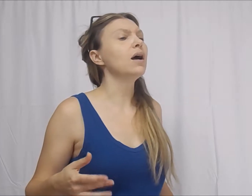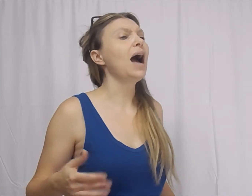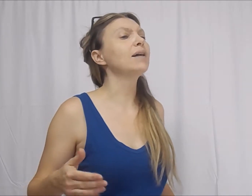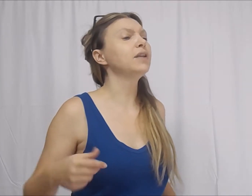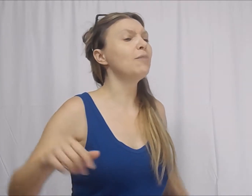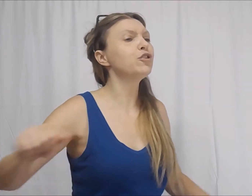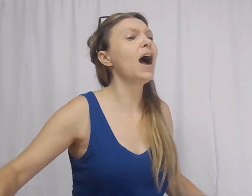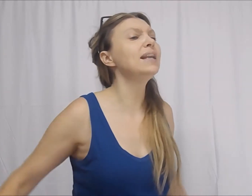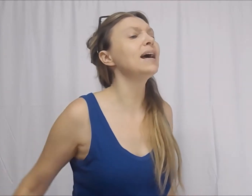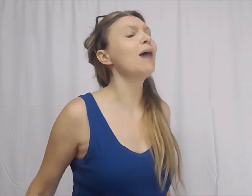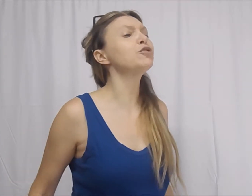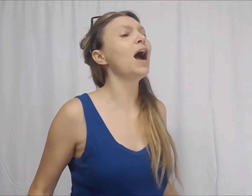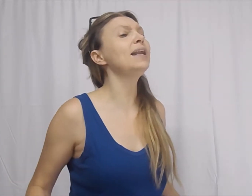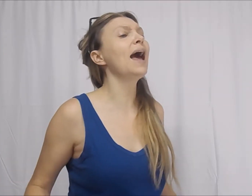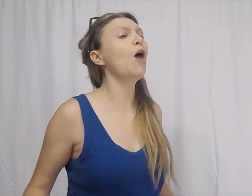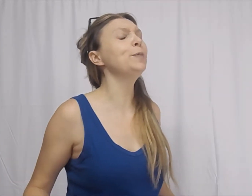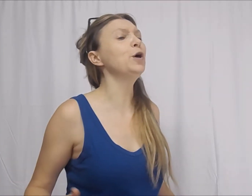I'm trying to help you.